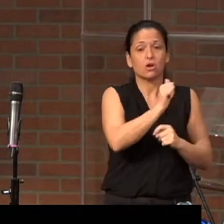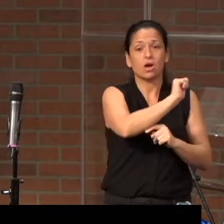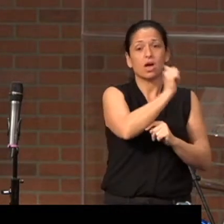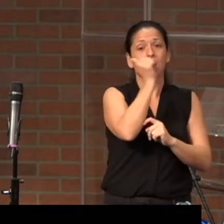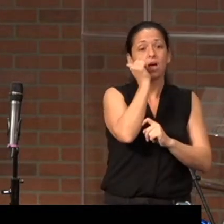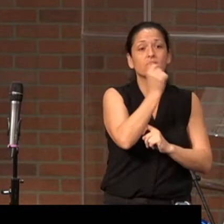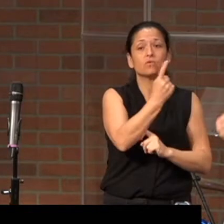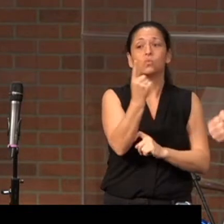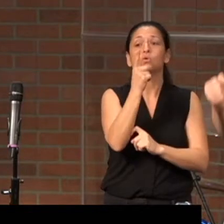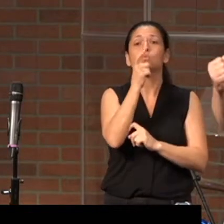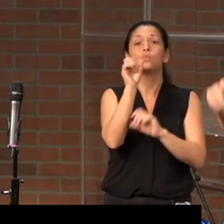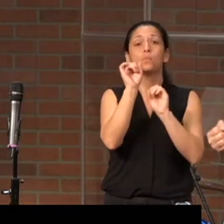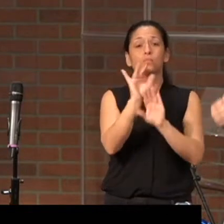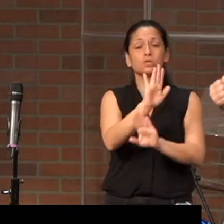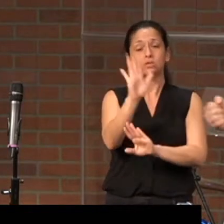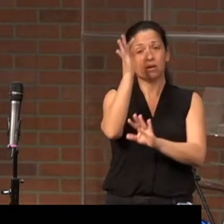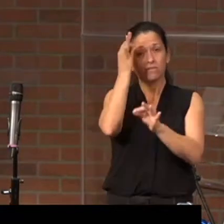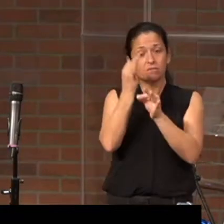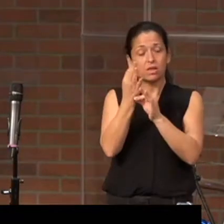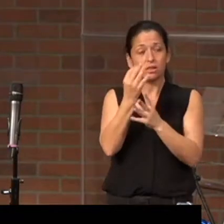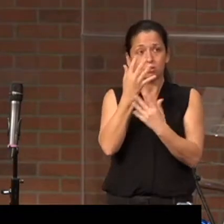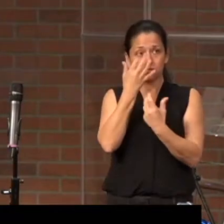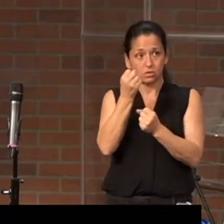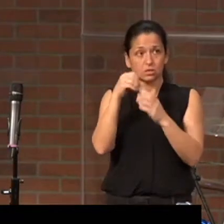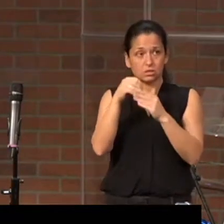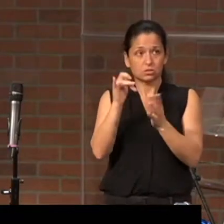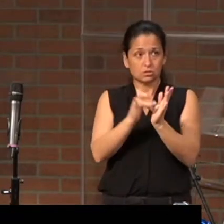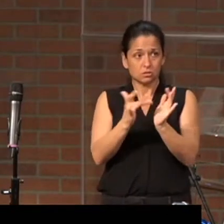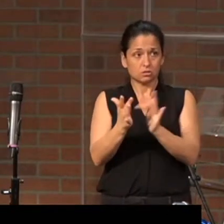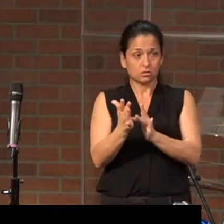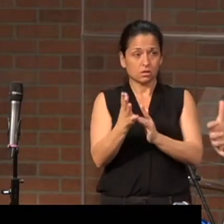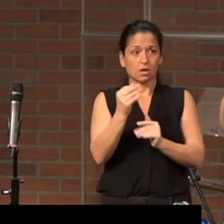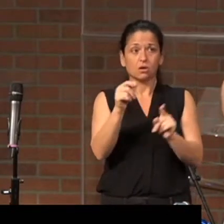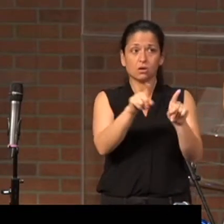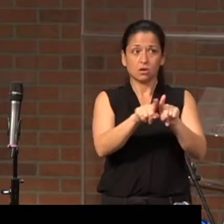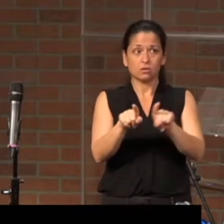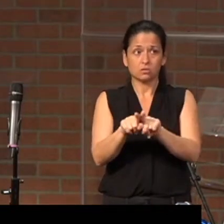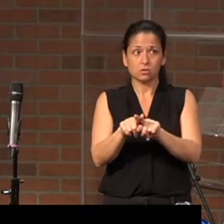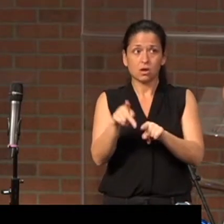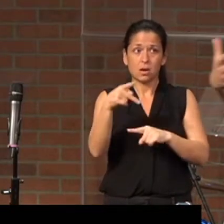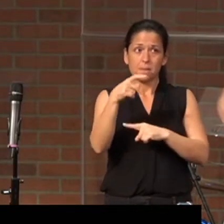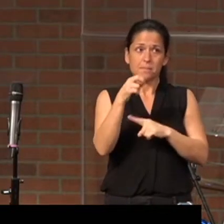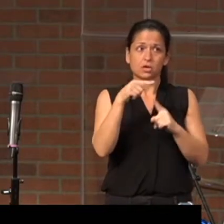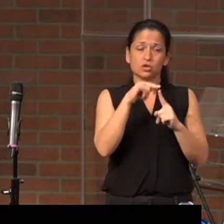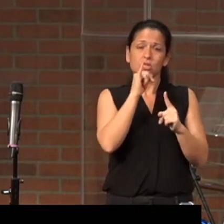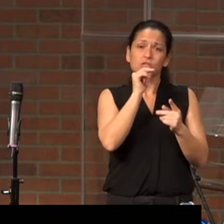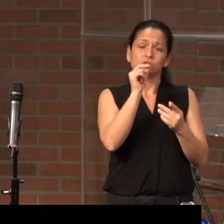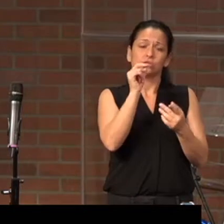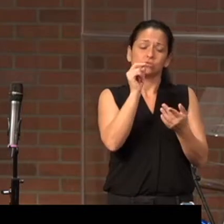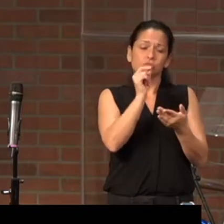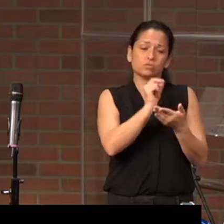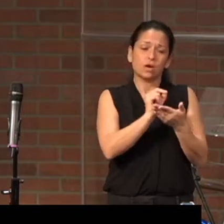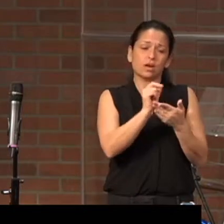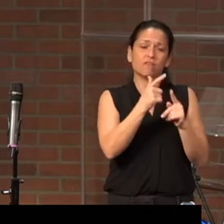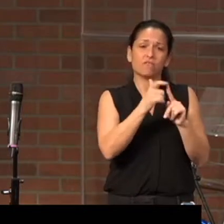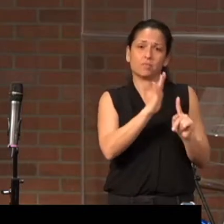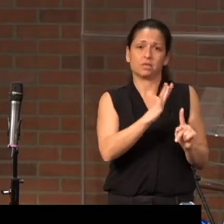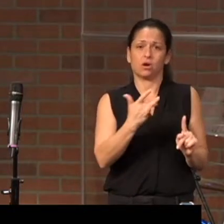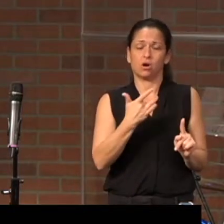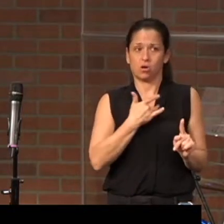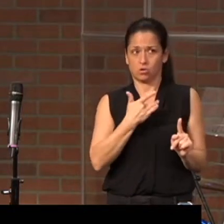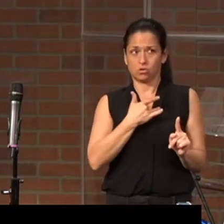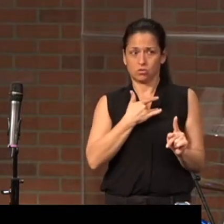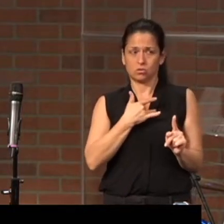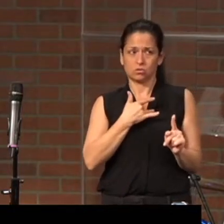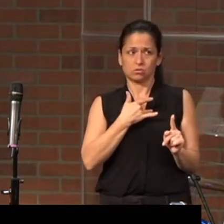who puts their faith and trust in Jesus. And it also communicates the heart of what he's writing. Like, hey,